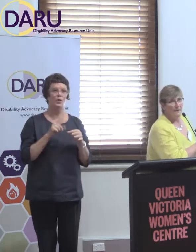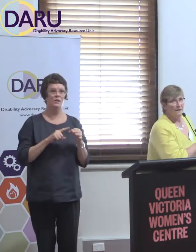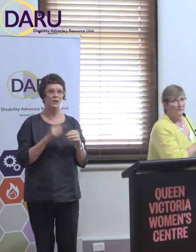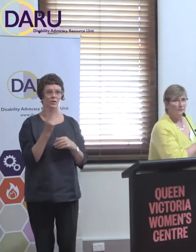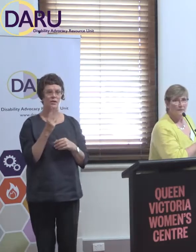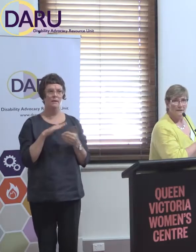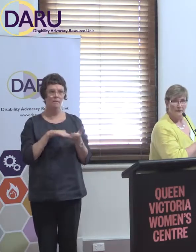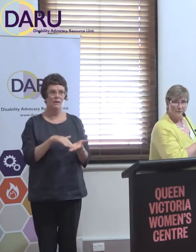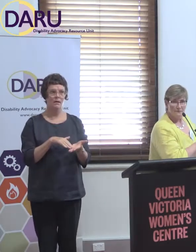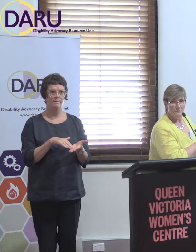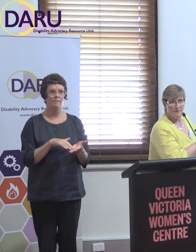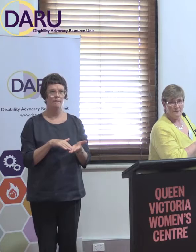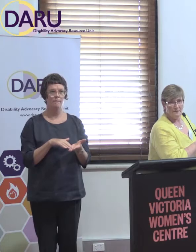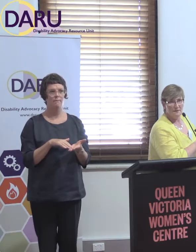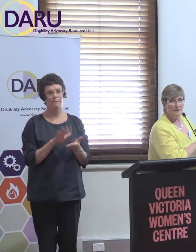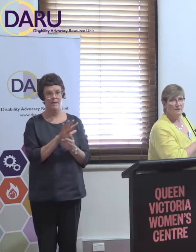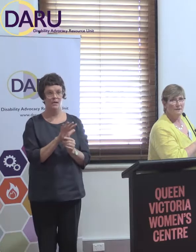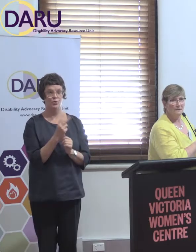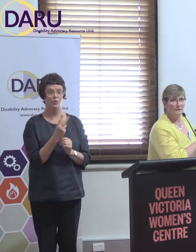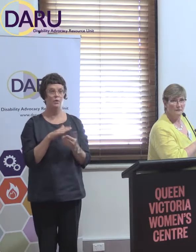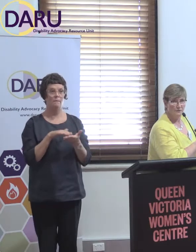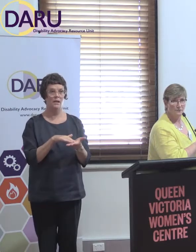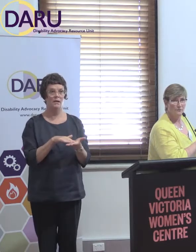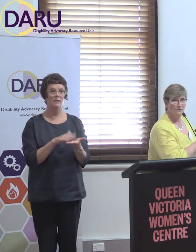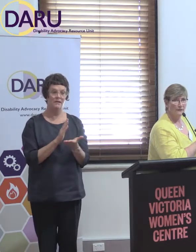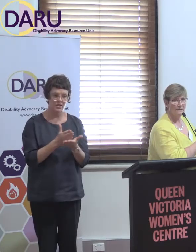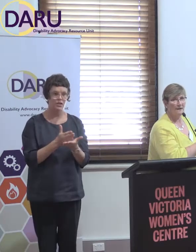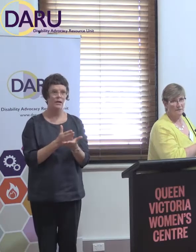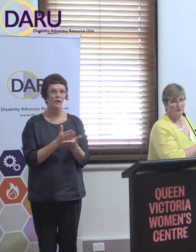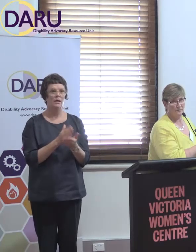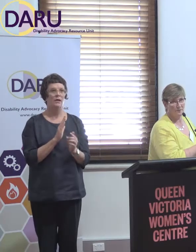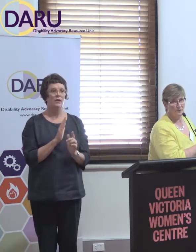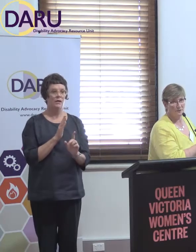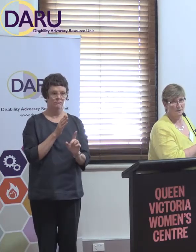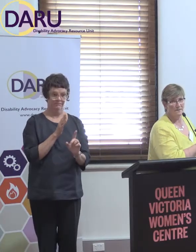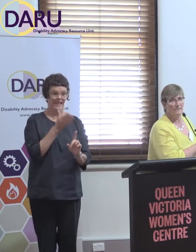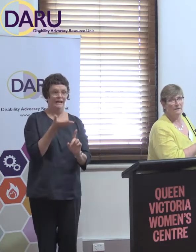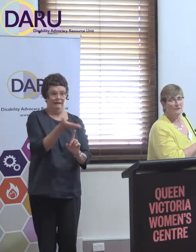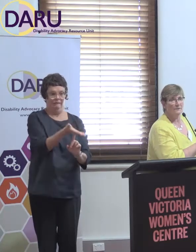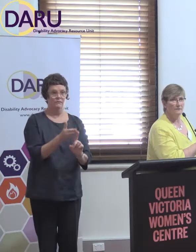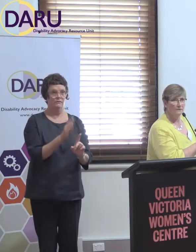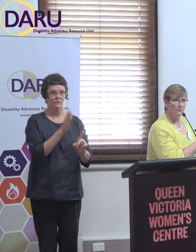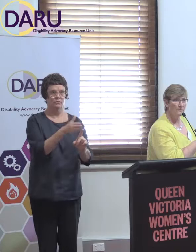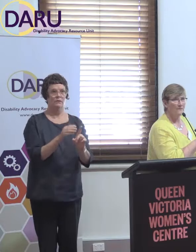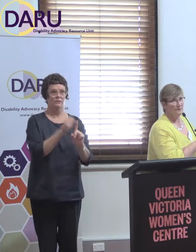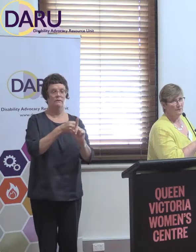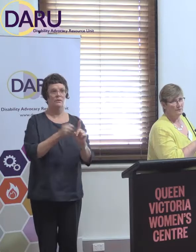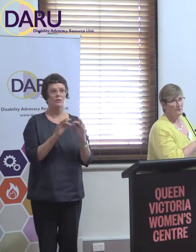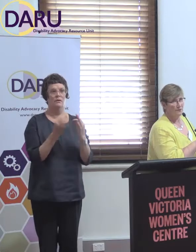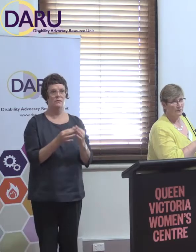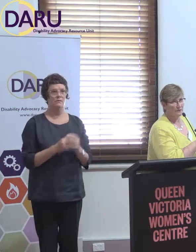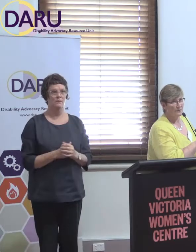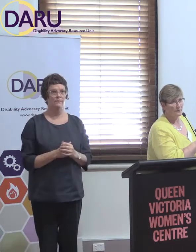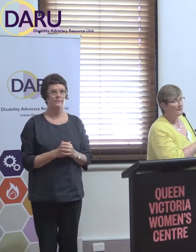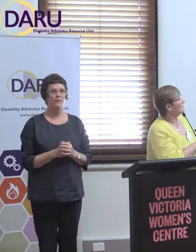million, but only about 2 million is actually given to direct advocacy organisations. So, those advocacy